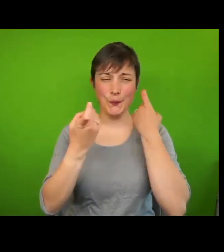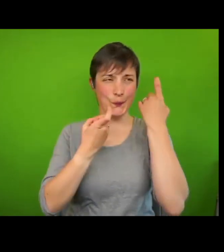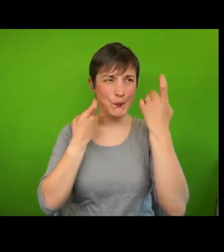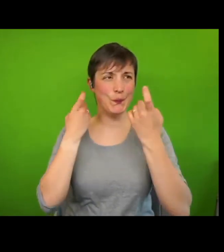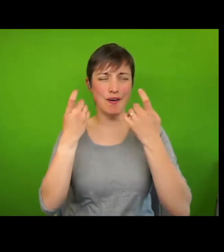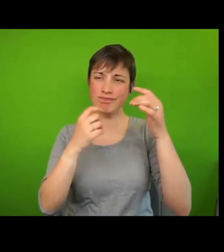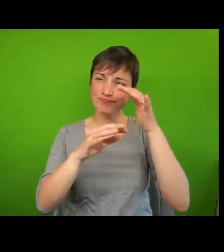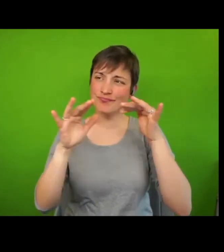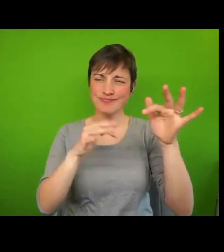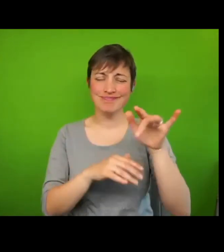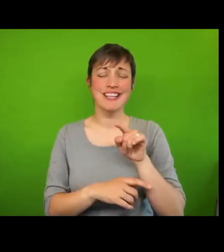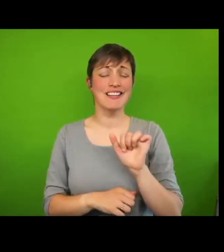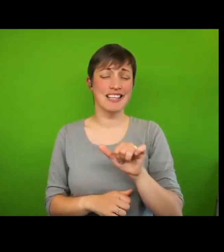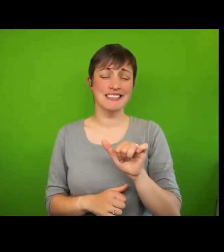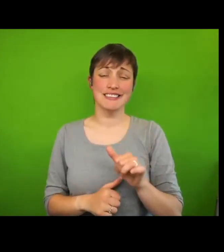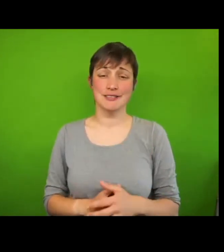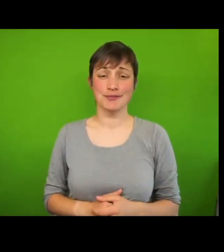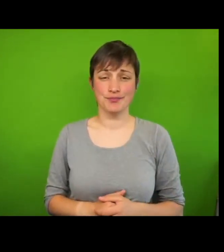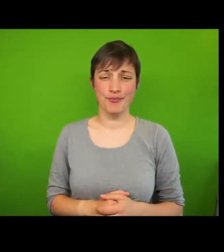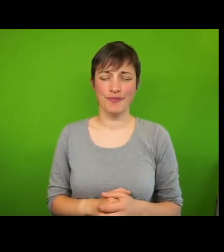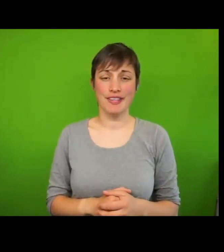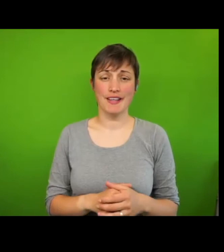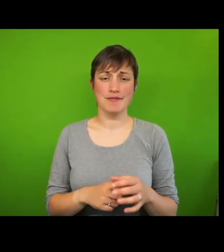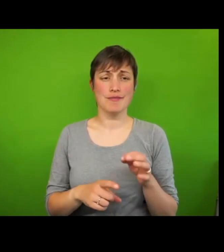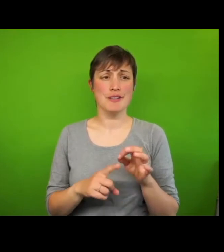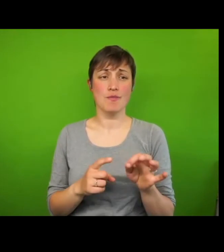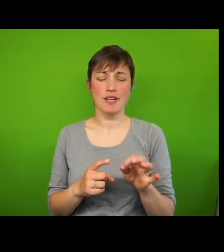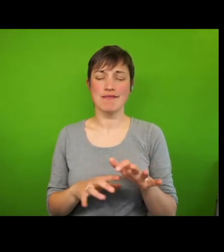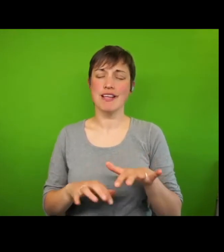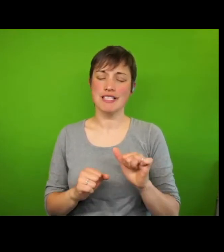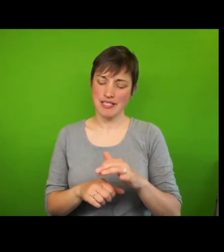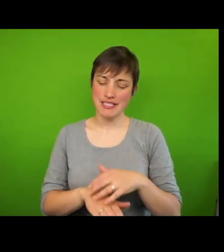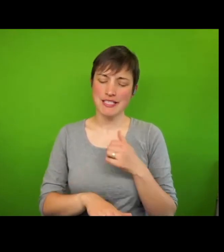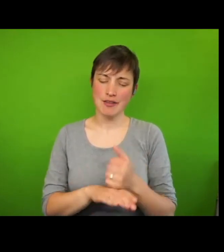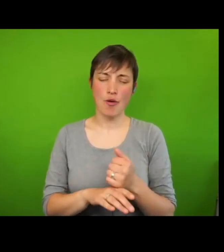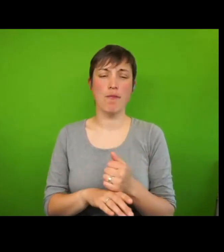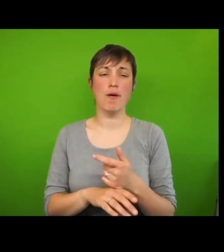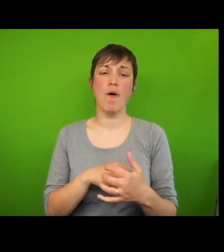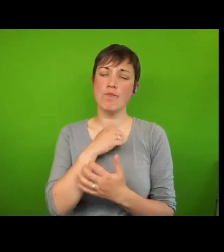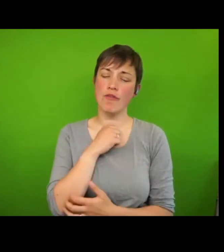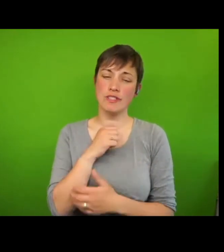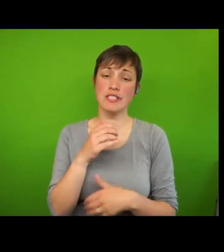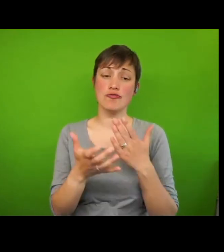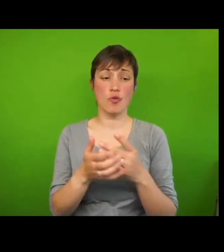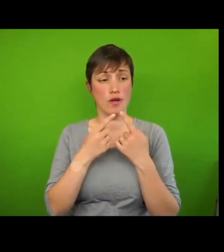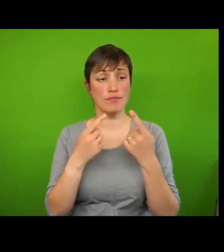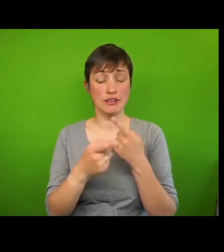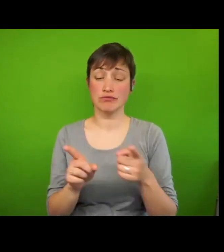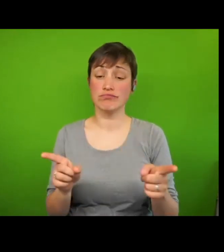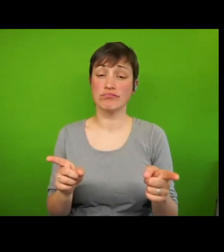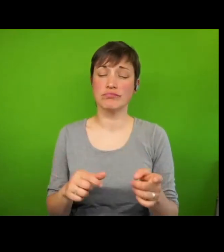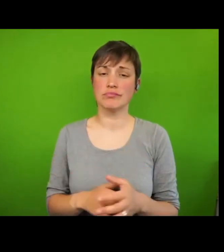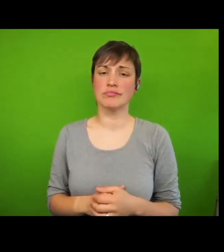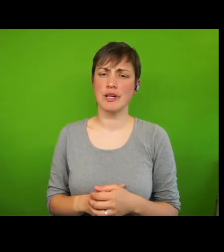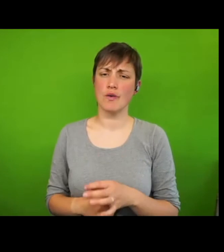also as we start thinking about establishing a poverty truth commission. I would like to invite the audience to put your